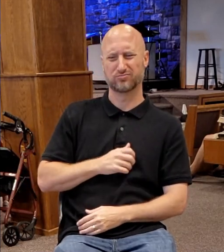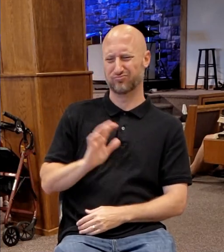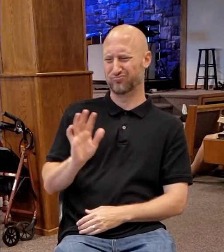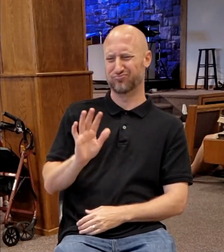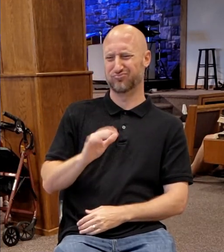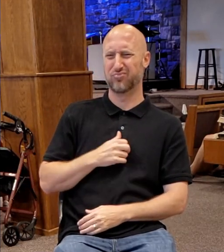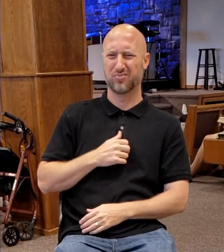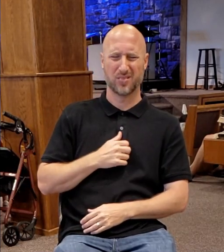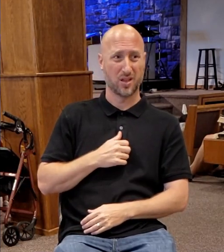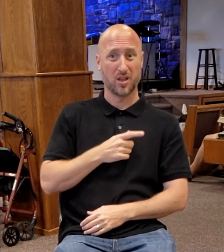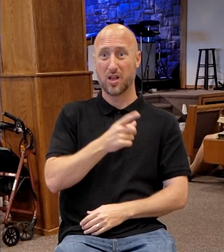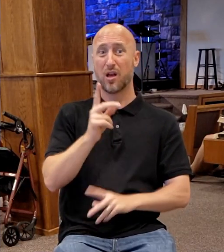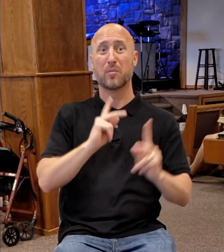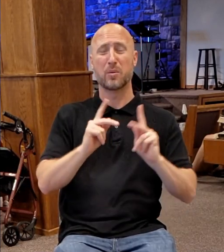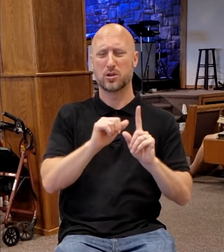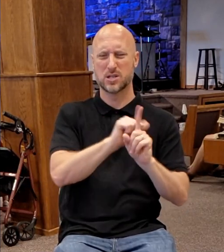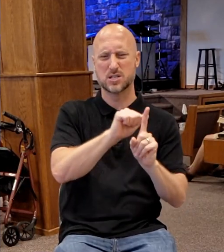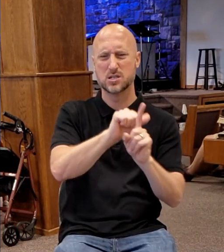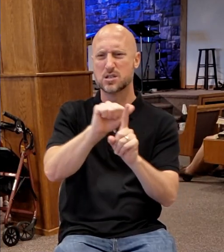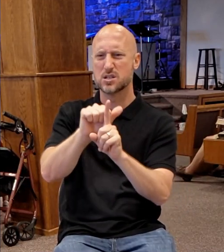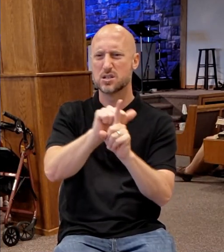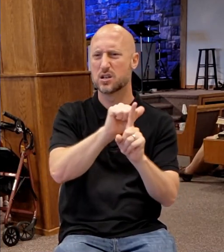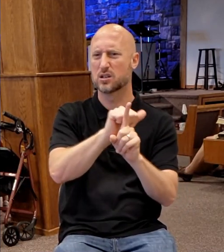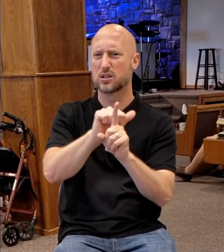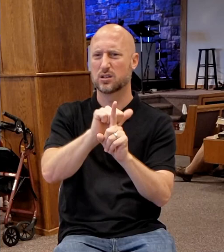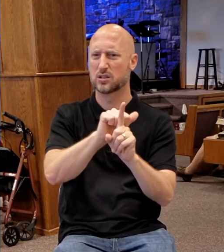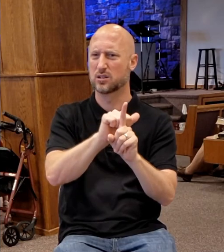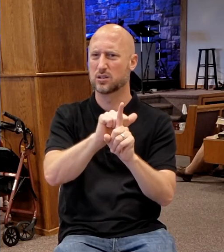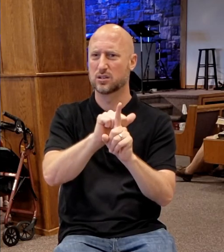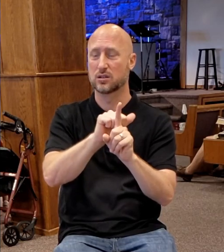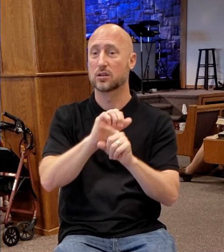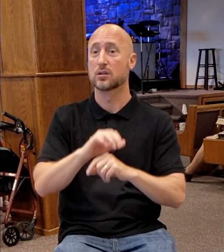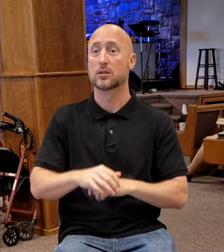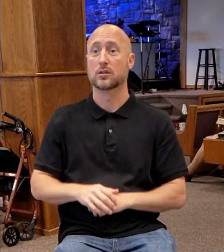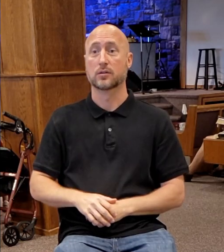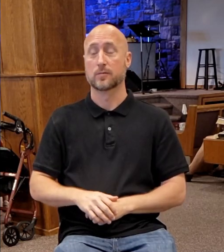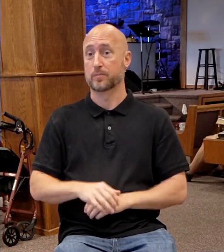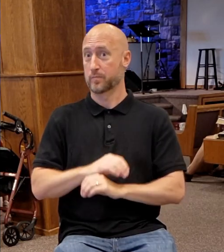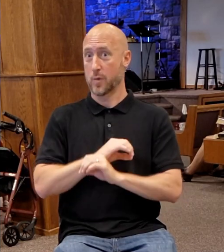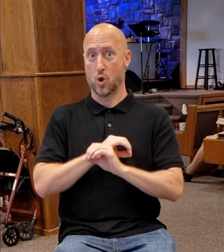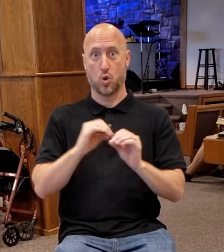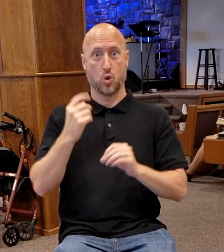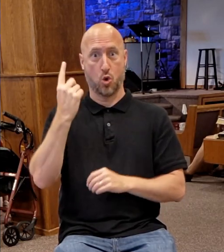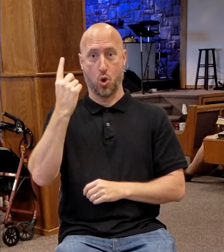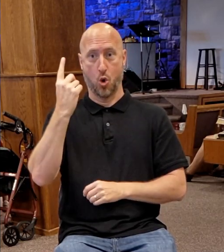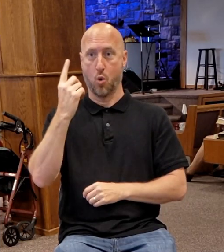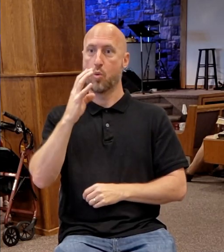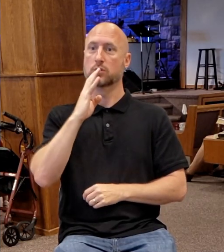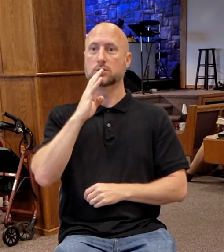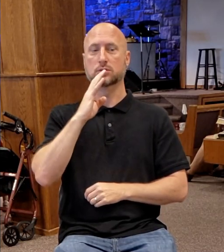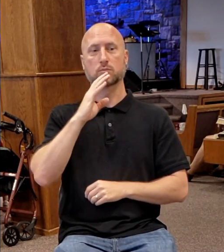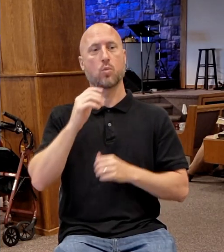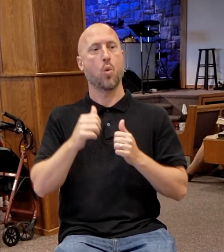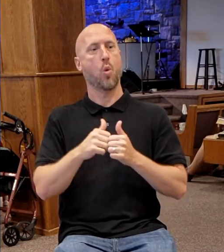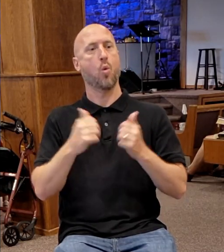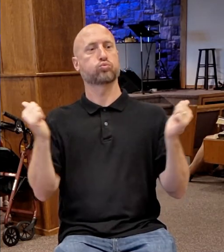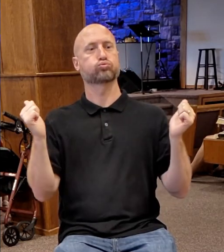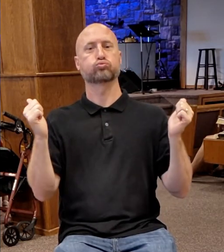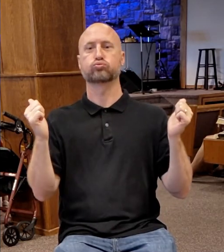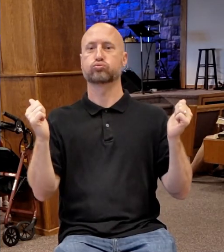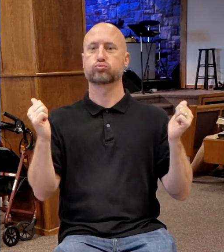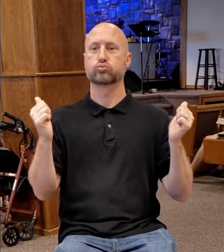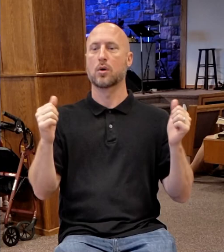deceiving the people. Howbeit no man spoke openly for fear